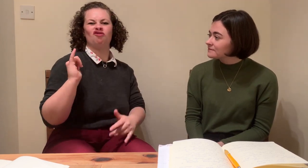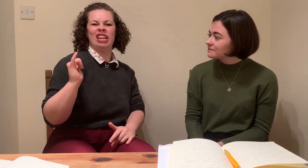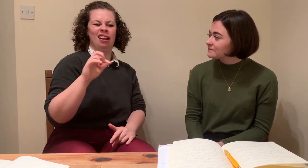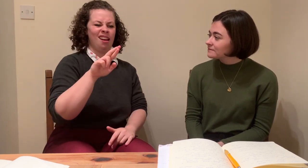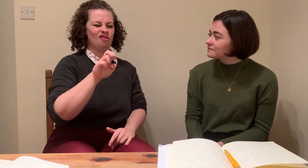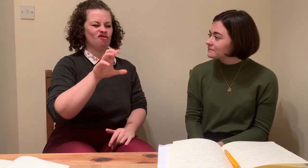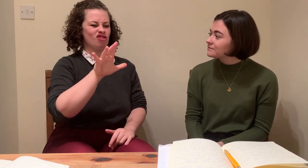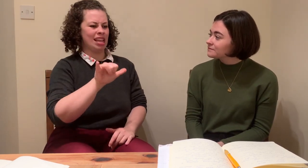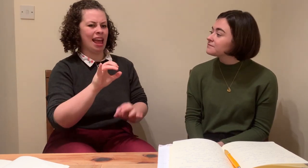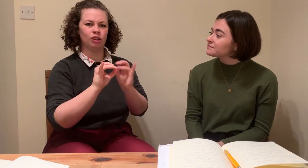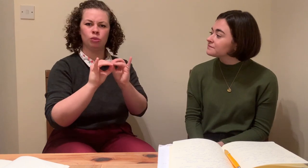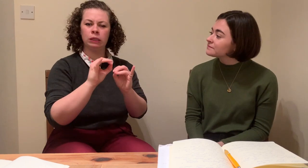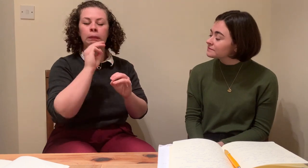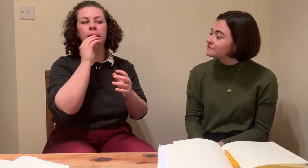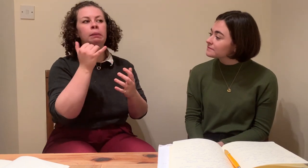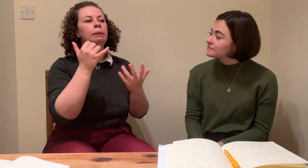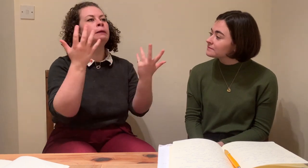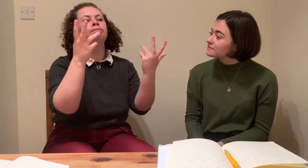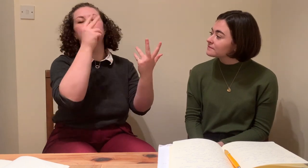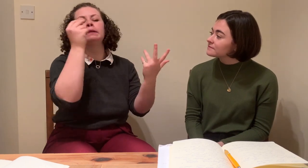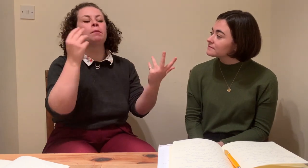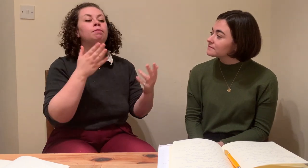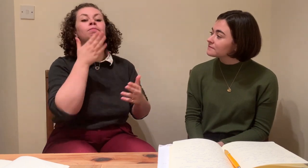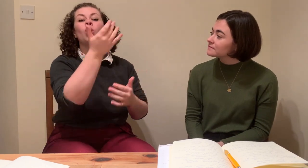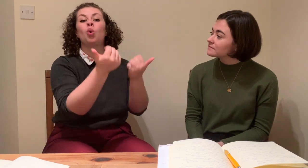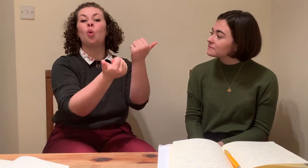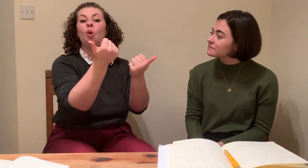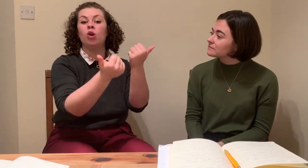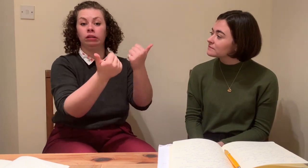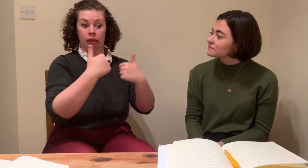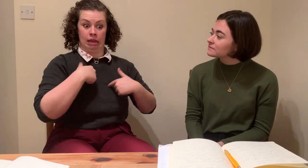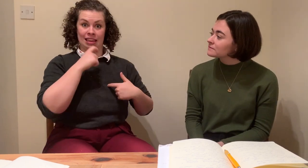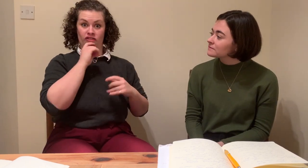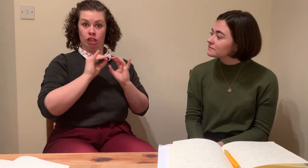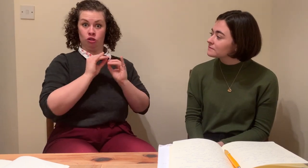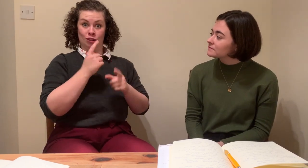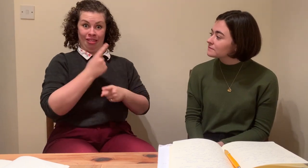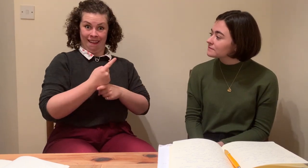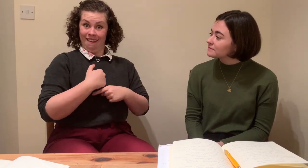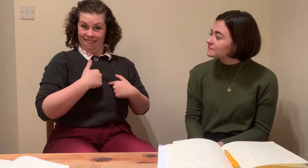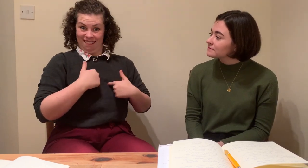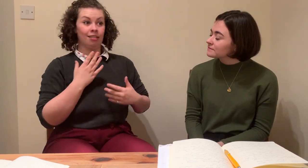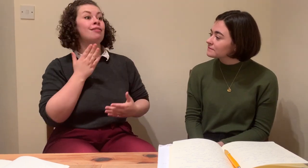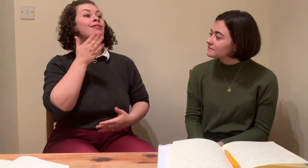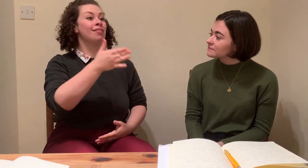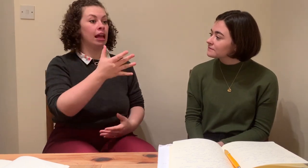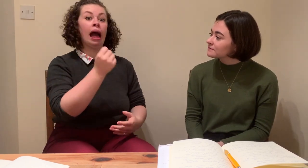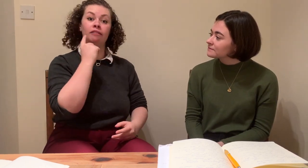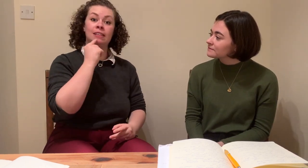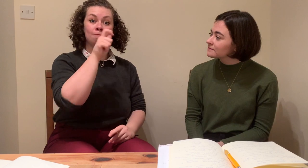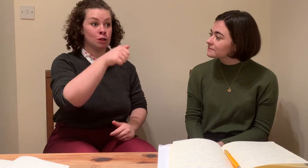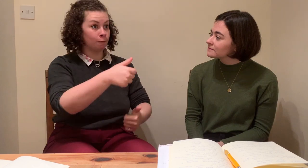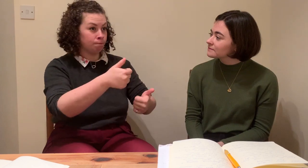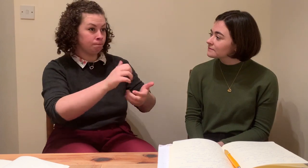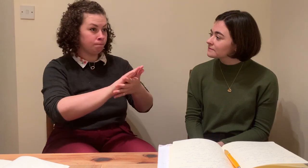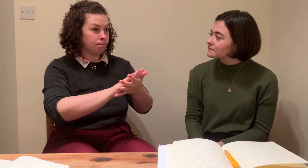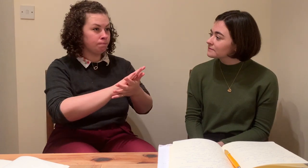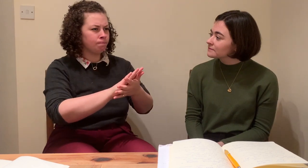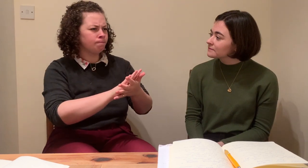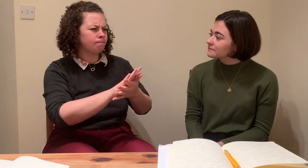foreign, right, and they have different language backgrounds. I'm not the right fit for that situation. It should be a deaf interpreter who's brought in for that because they would have the experience and ability to handle